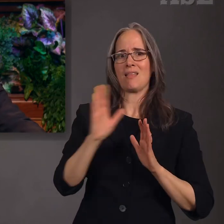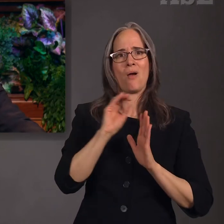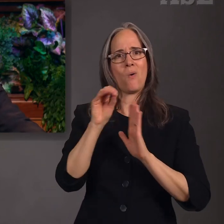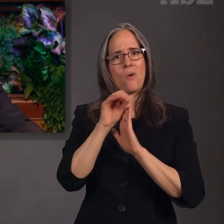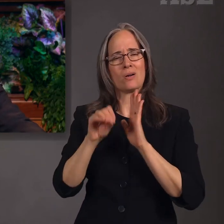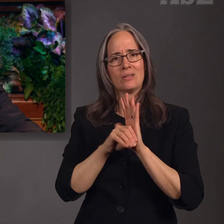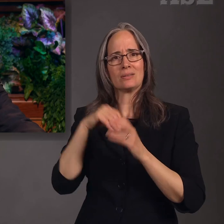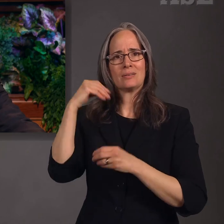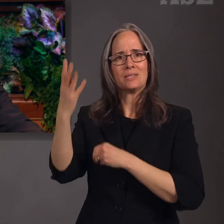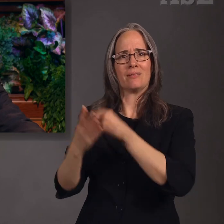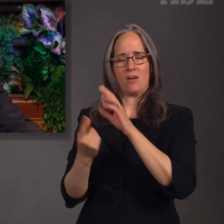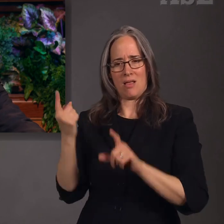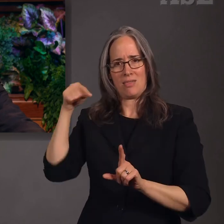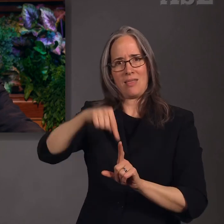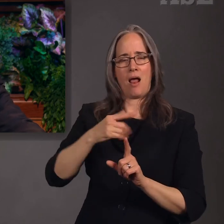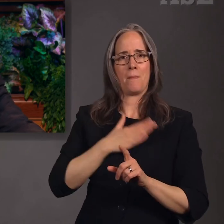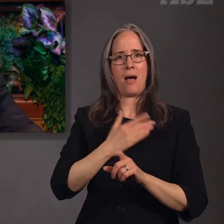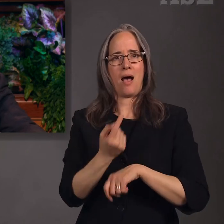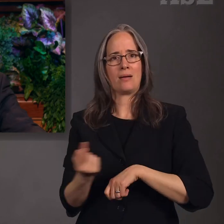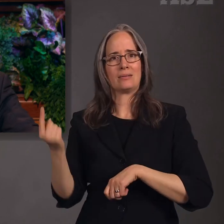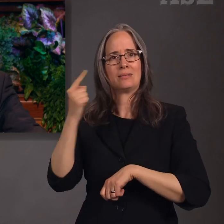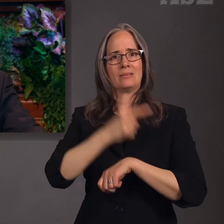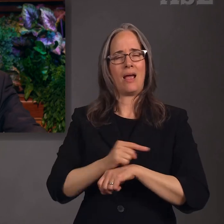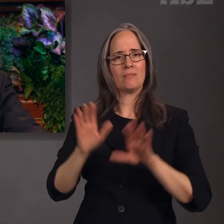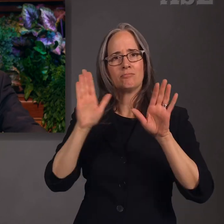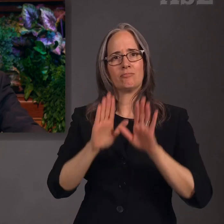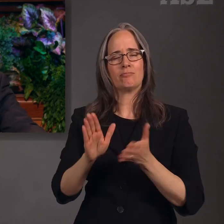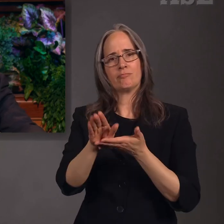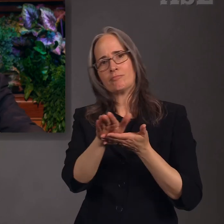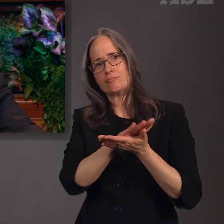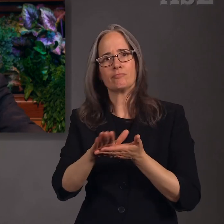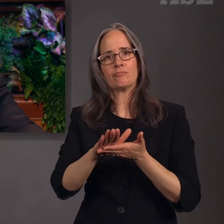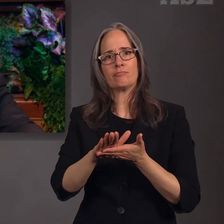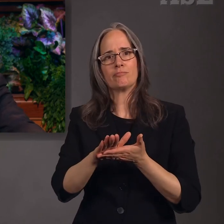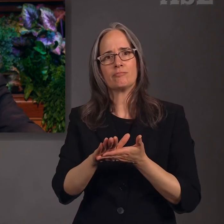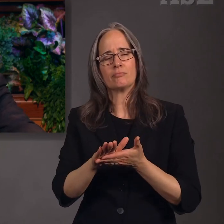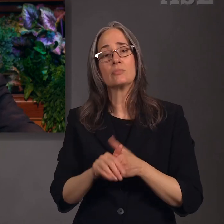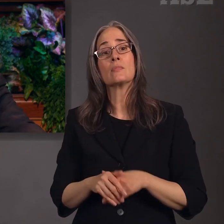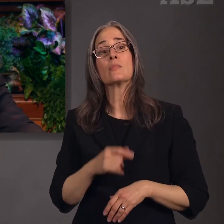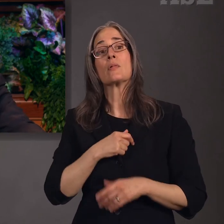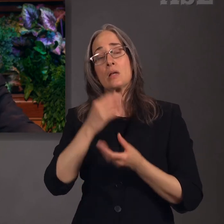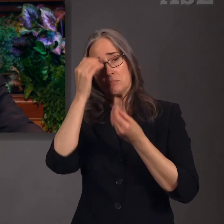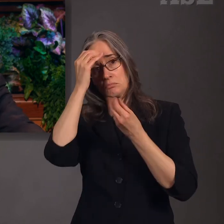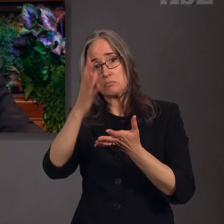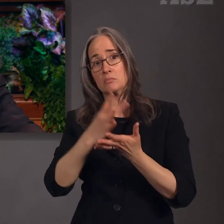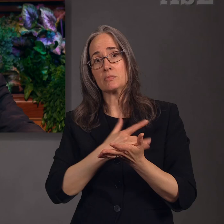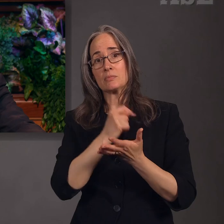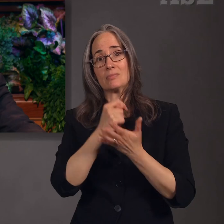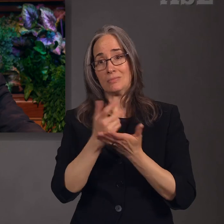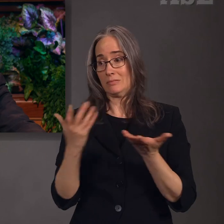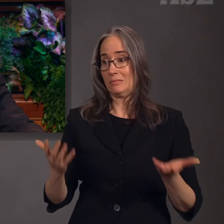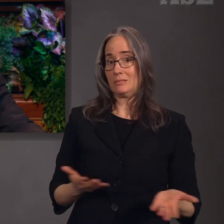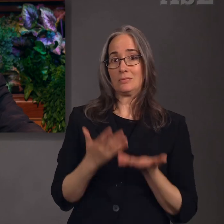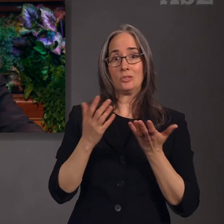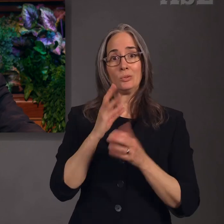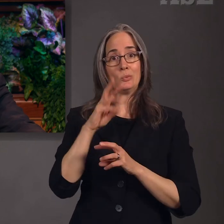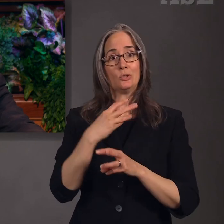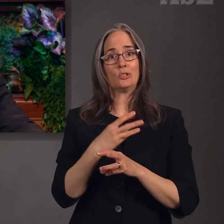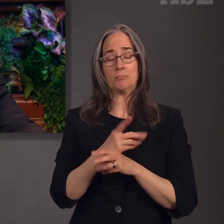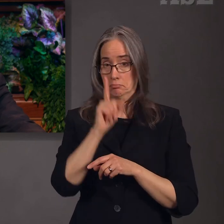holy day. I testify that covenant keepers are promised peace in this world and eternal life in